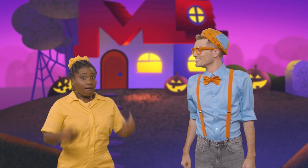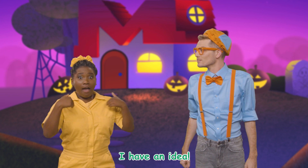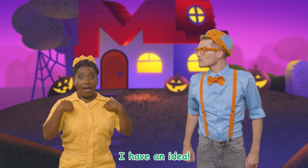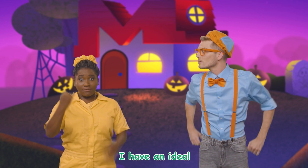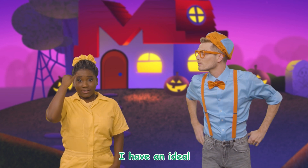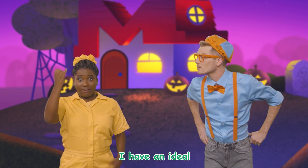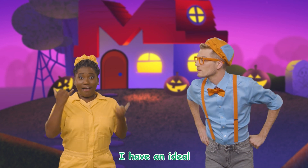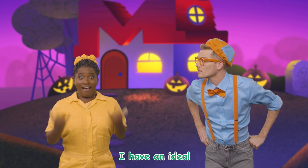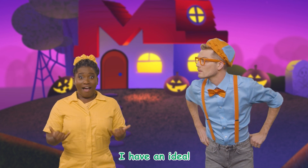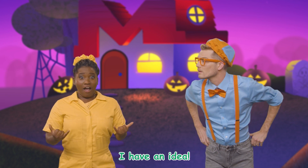I have an idea!